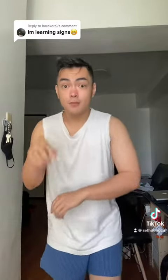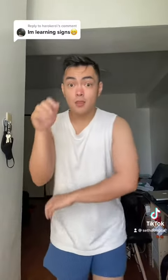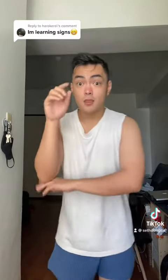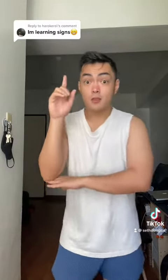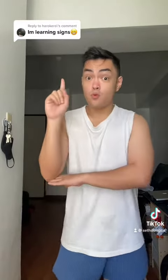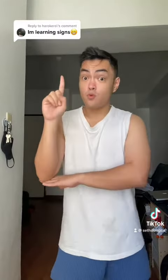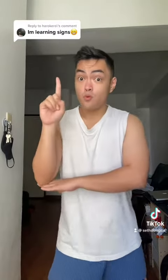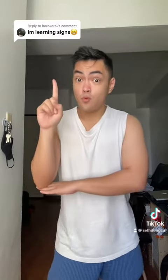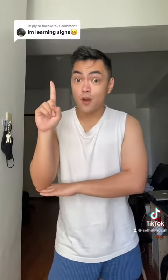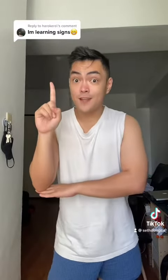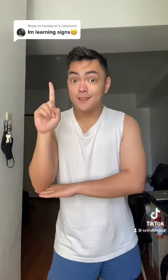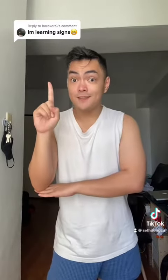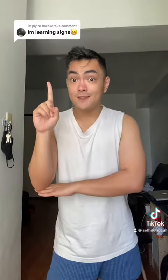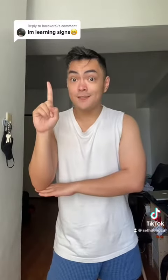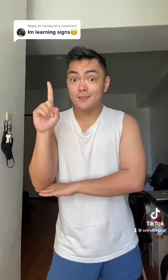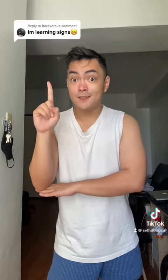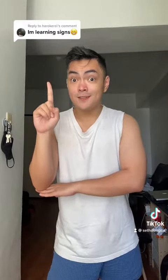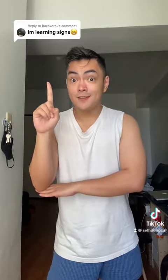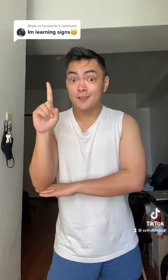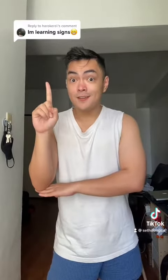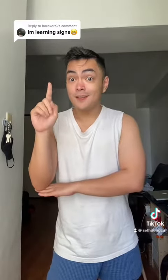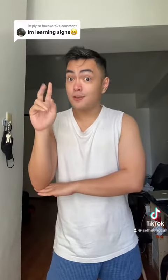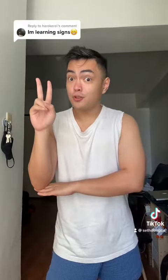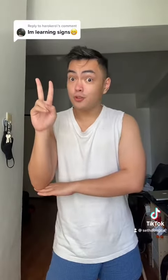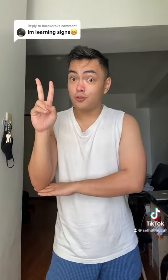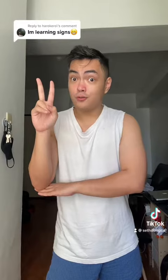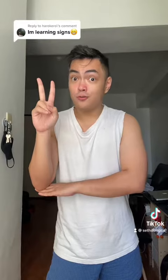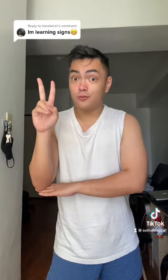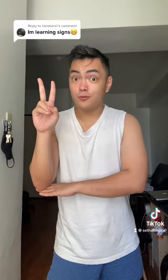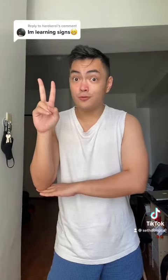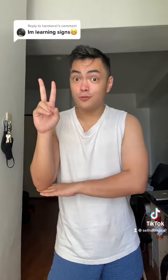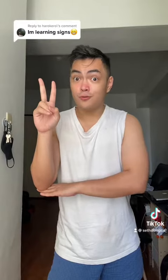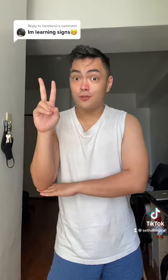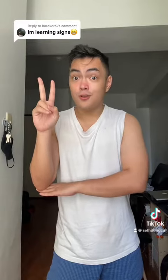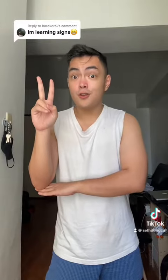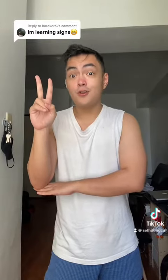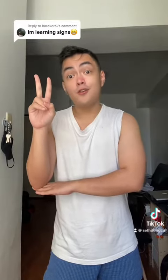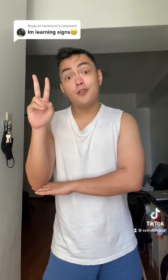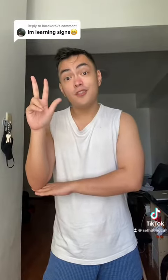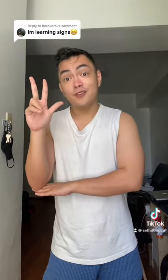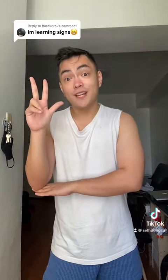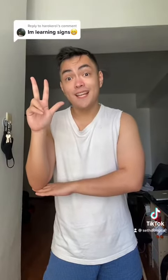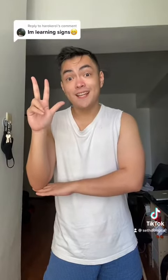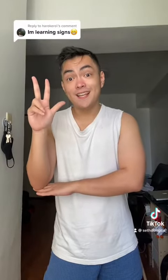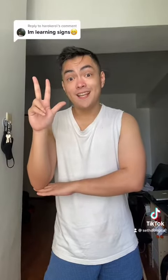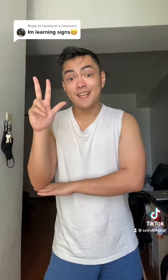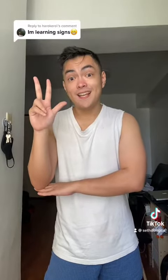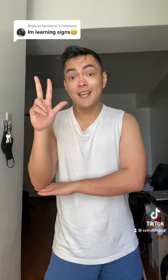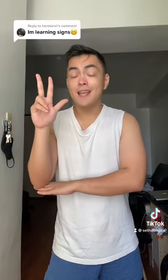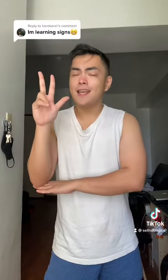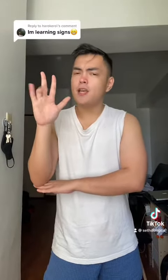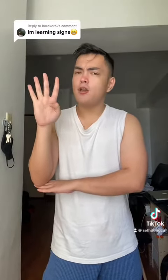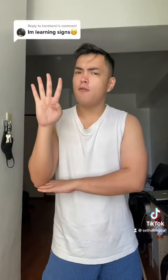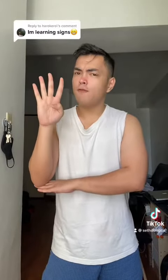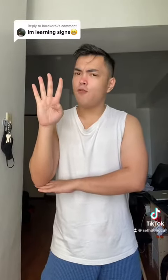1, 2, 3, 4,